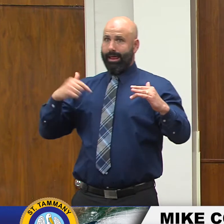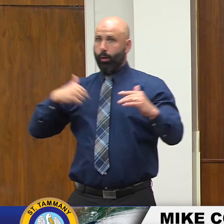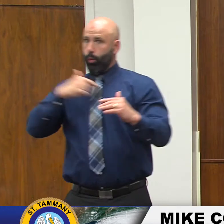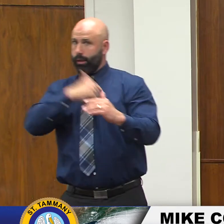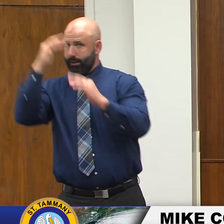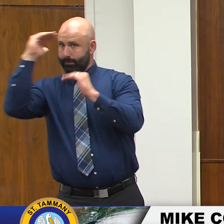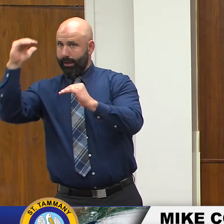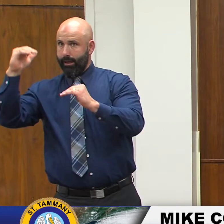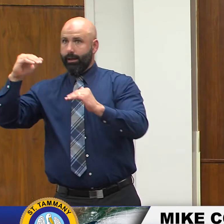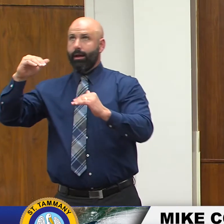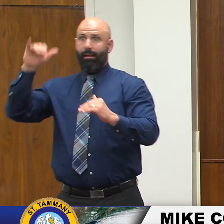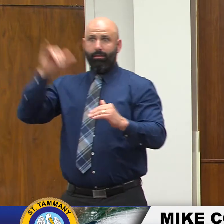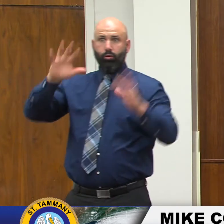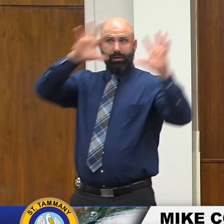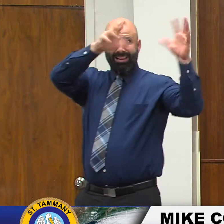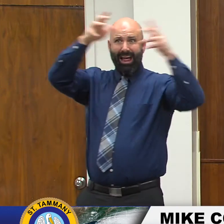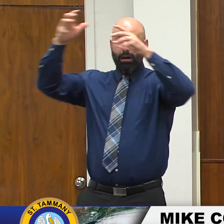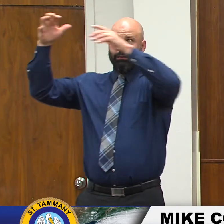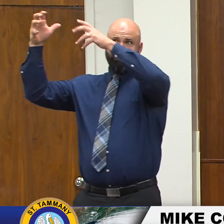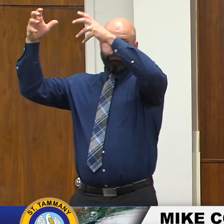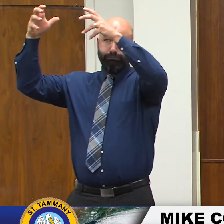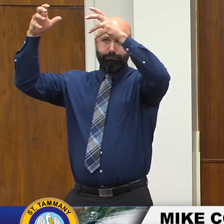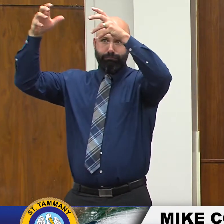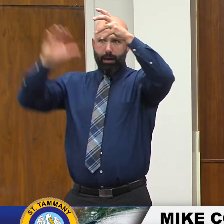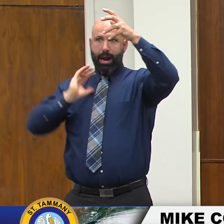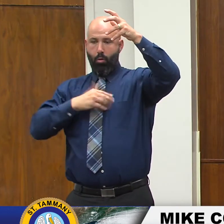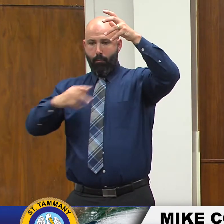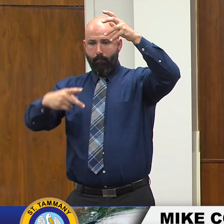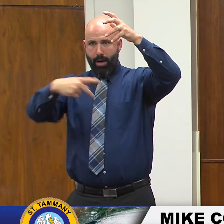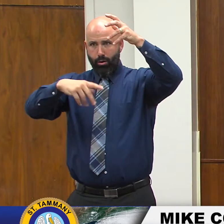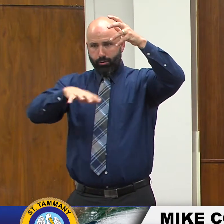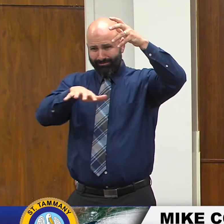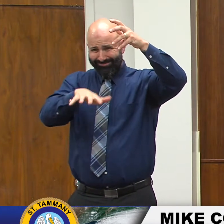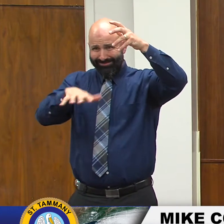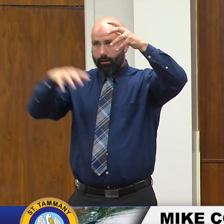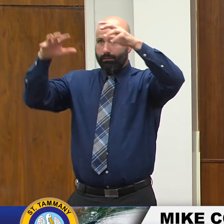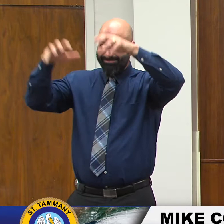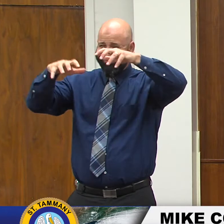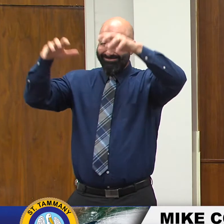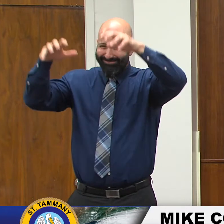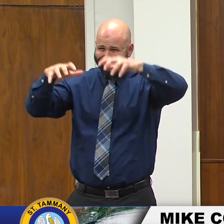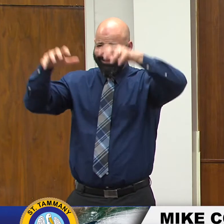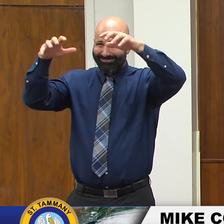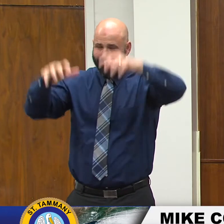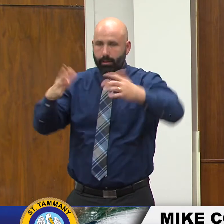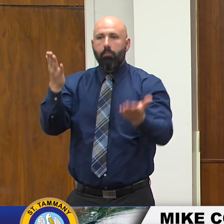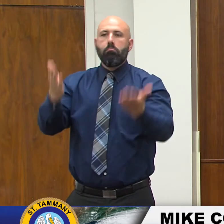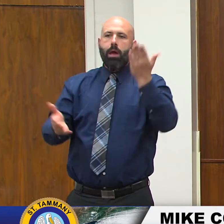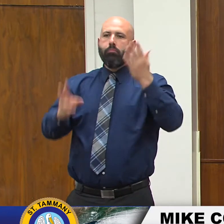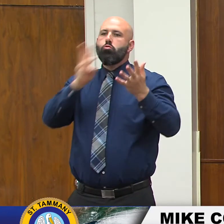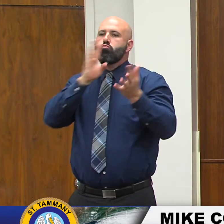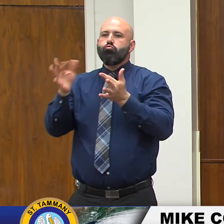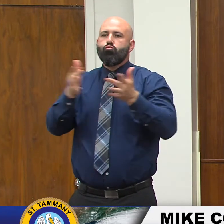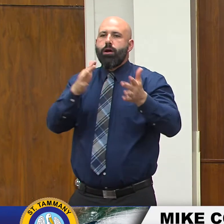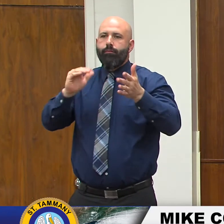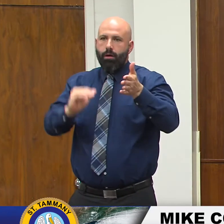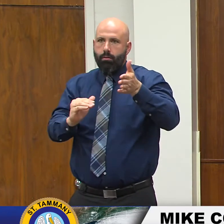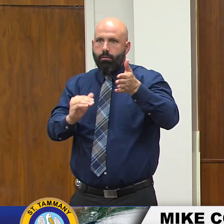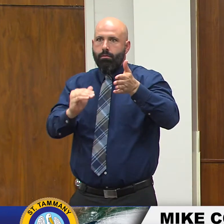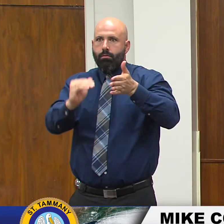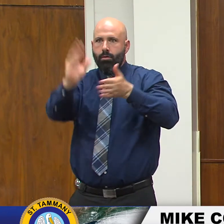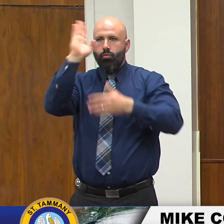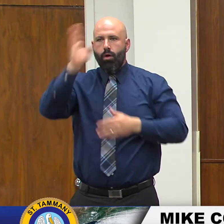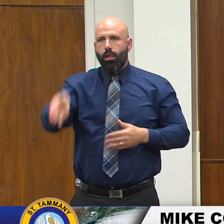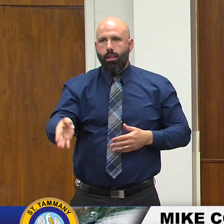st tammany parish for a long period of time we may expect some riverine flooding as well so